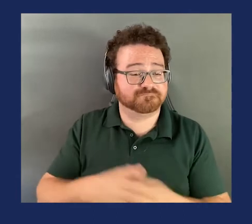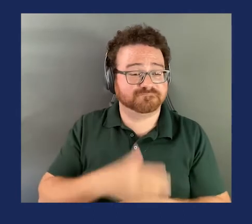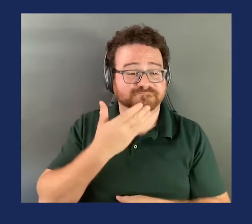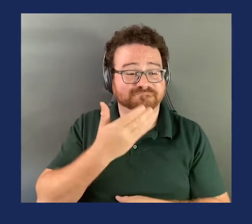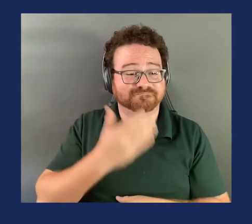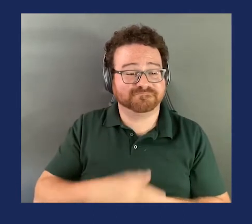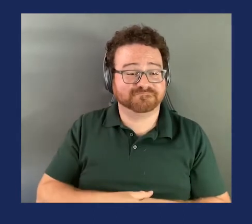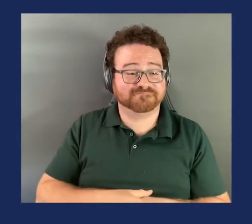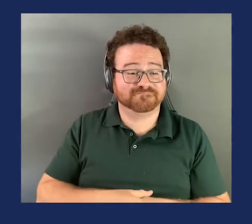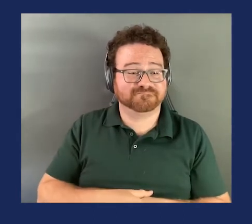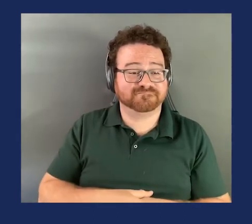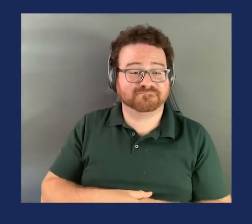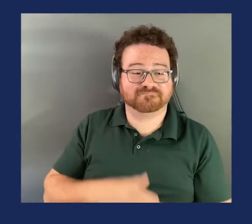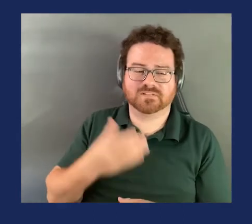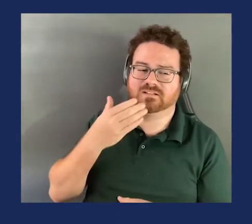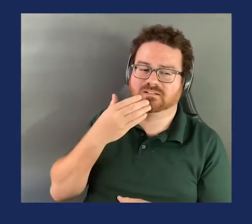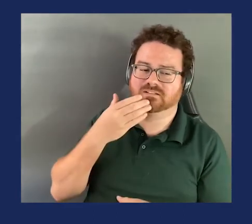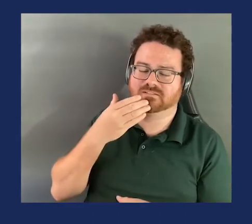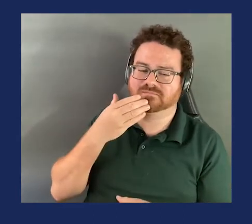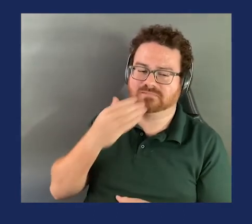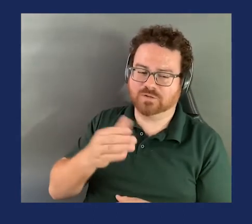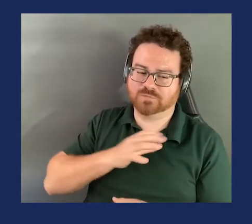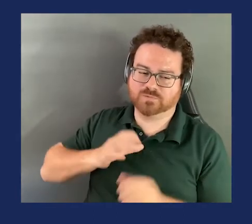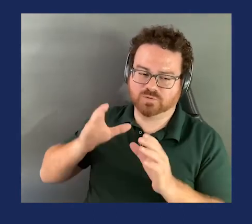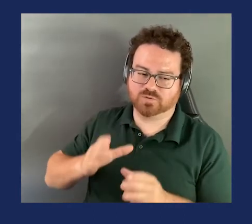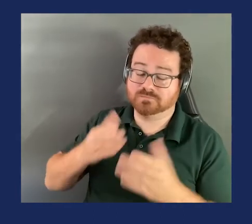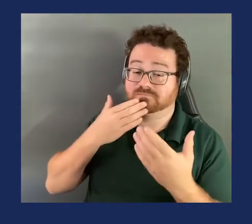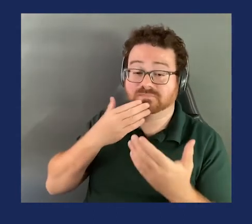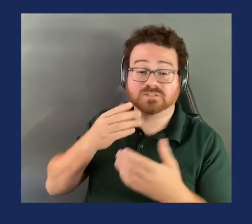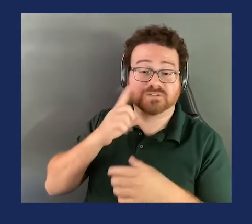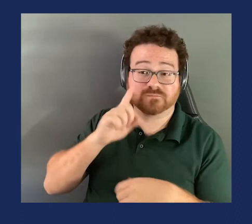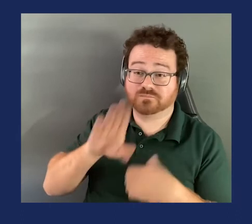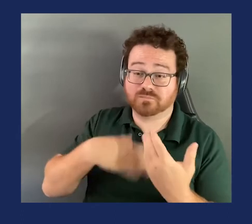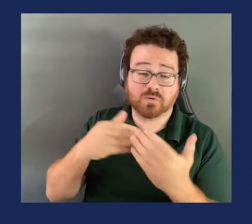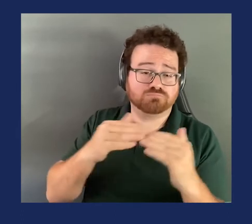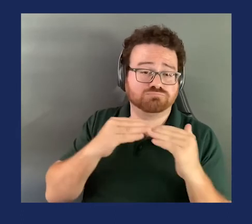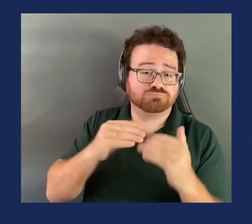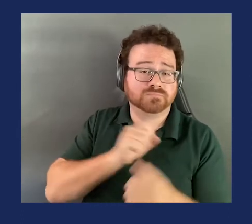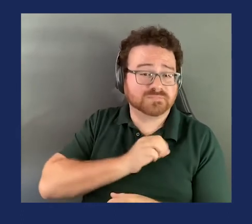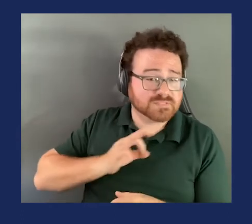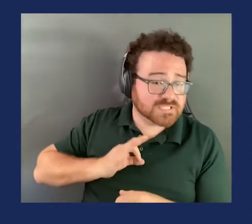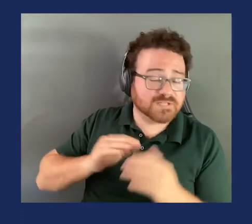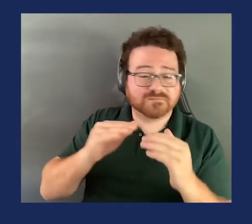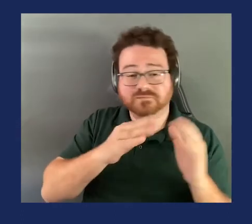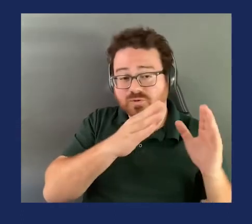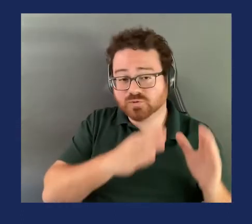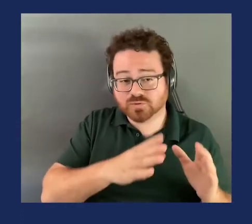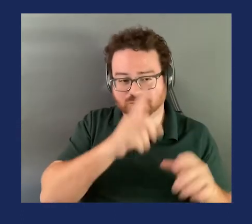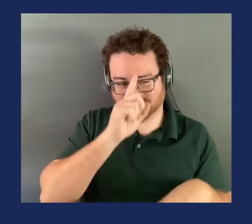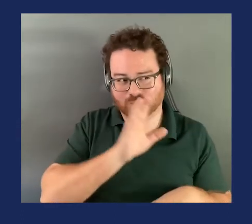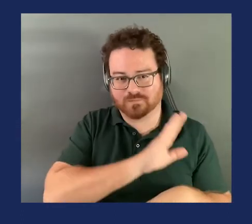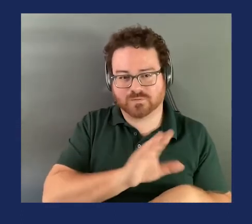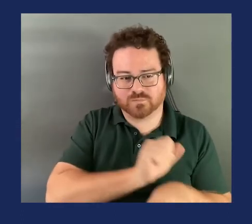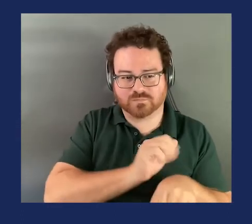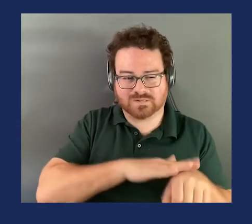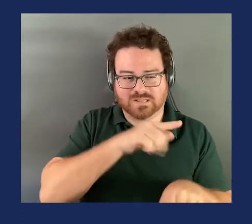Thank you, Commissioner. And thanks again to all the staff and my fellow commissioners for their work on this rule. And I